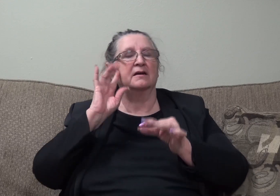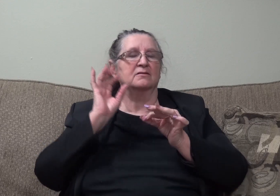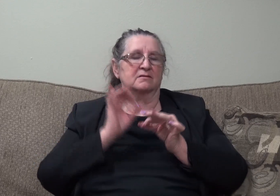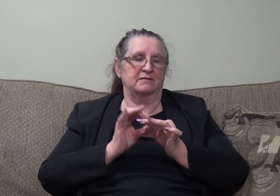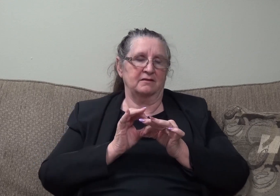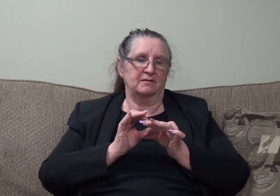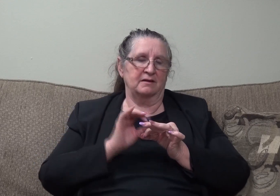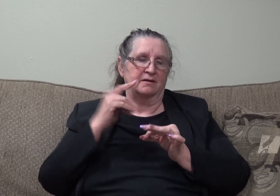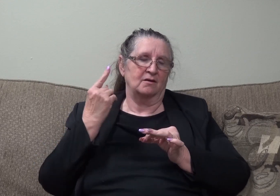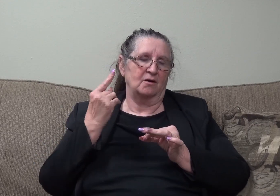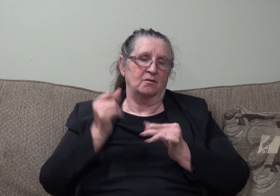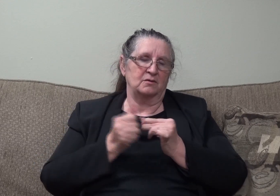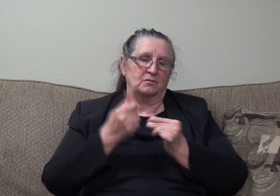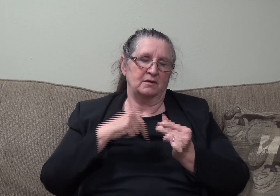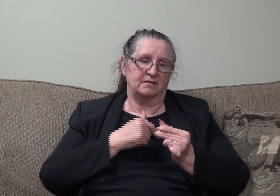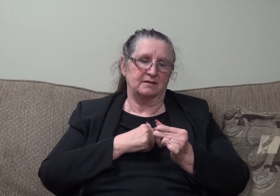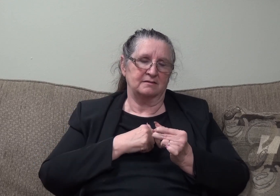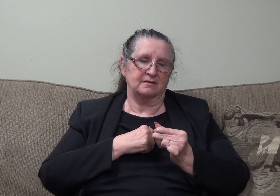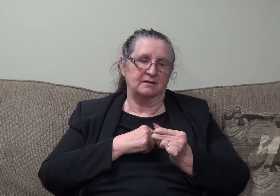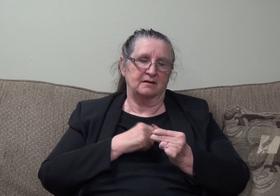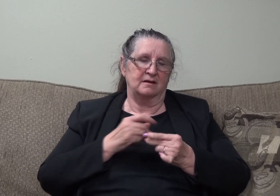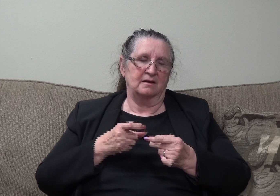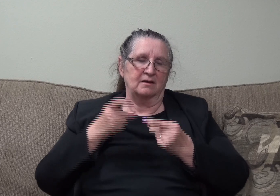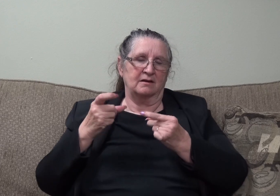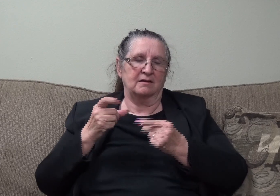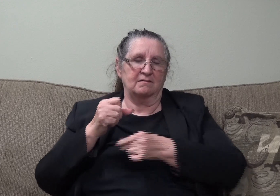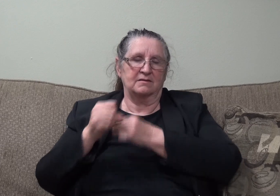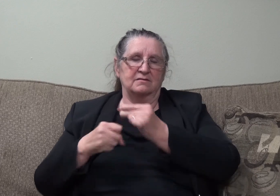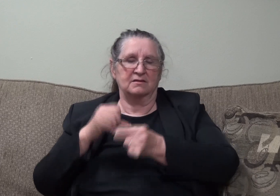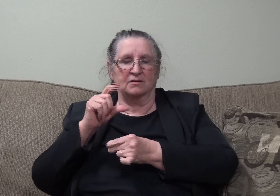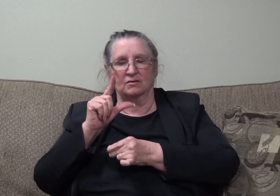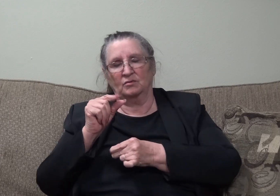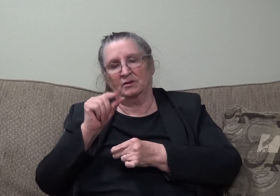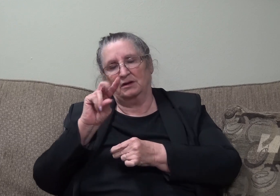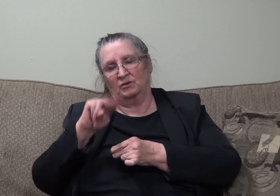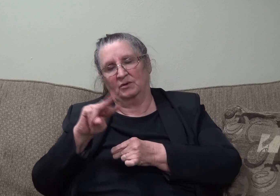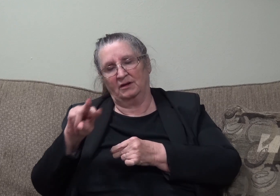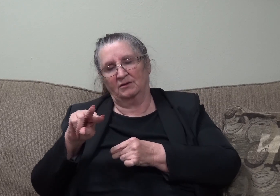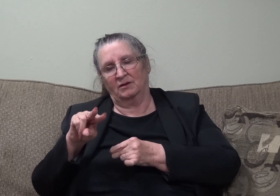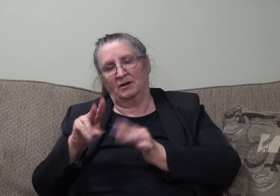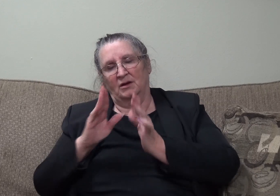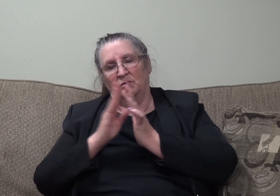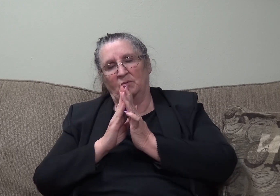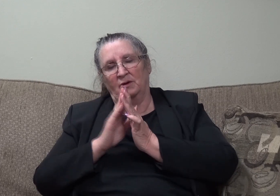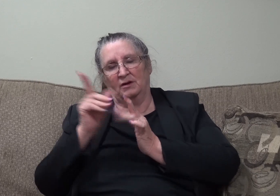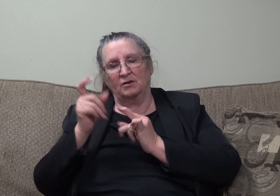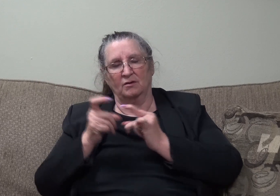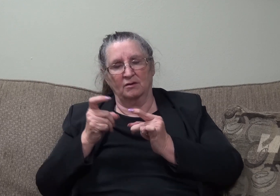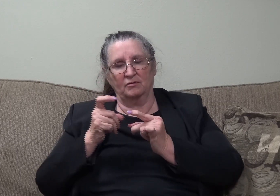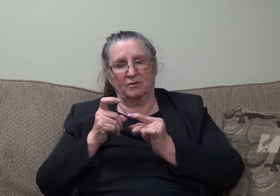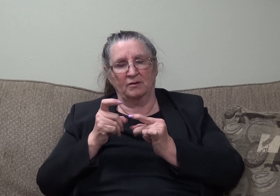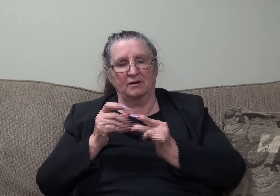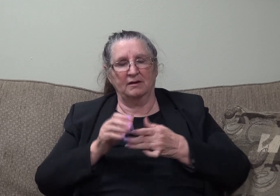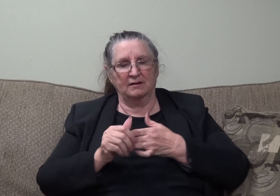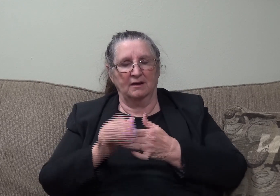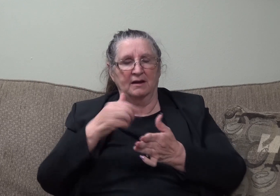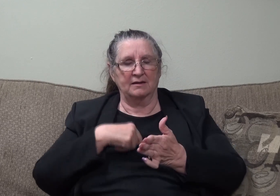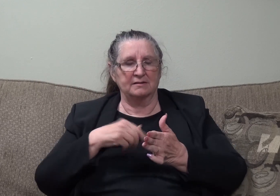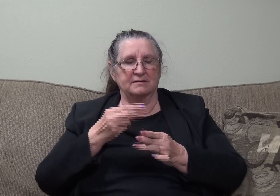because you're always with us. So we give you this year, 2022, and we pray that you will take control over it and guide us. In Jesus' name I pray,